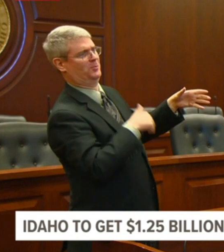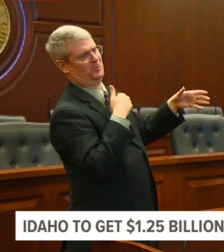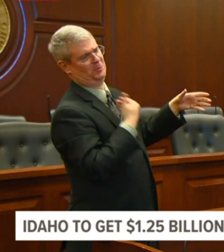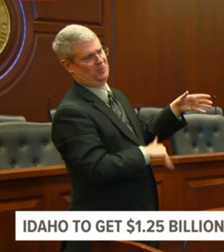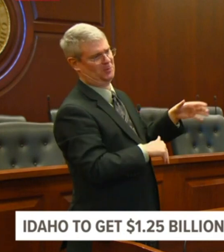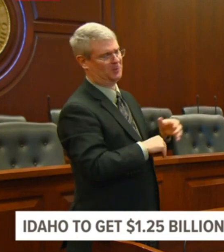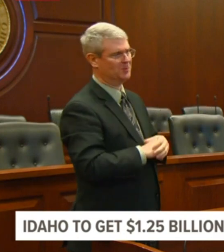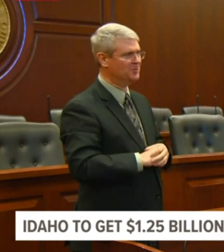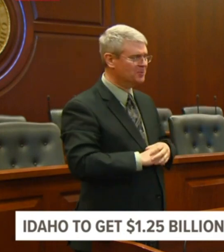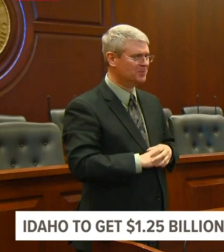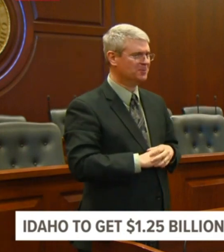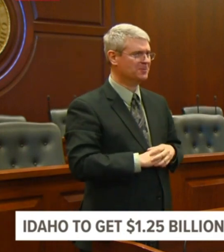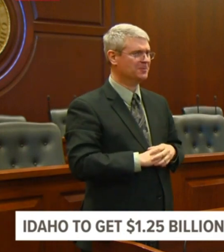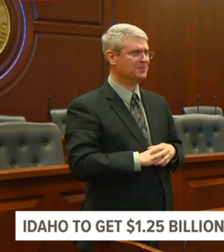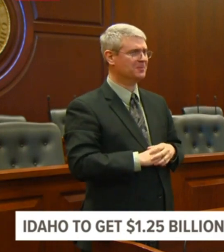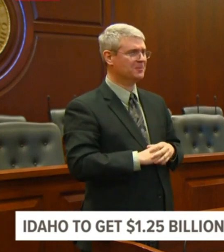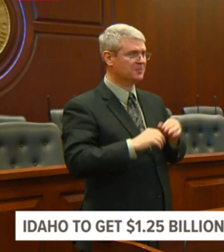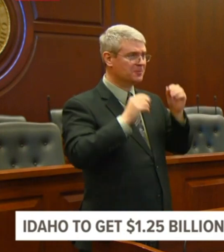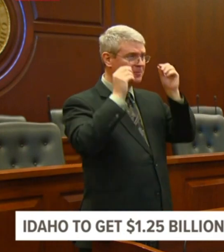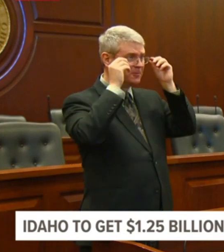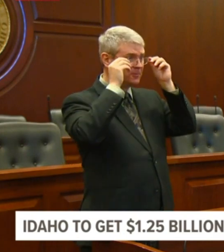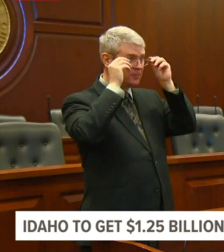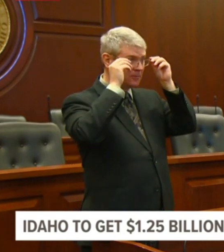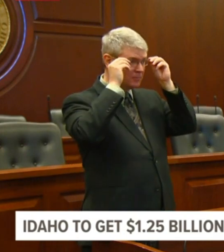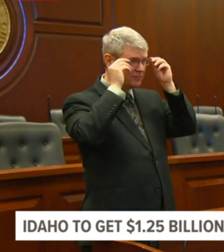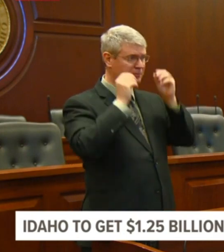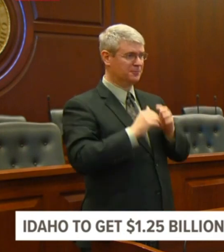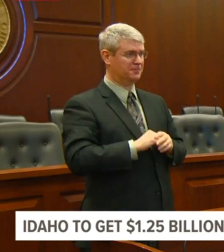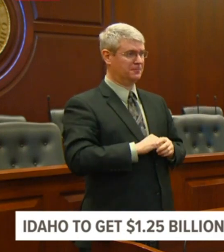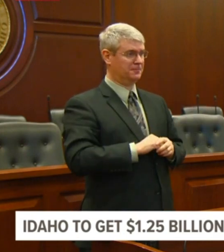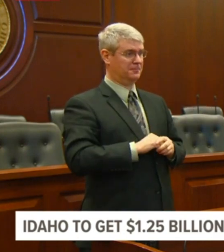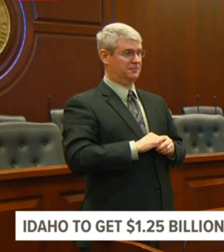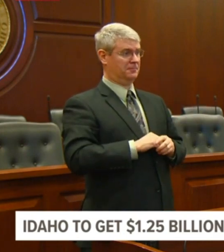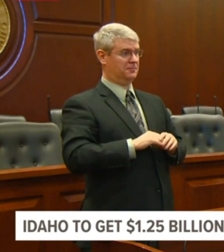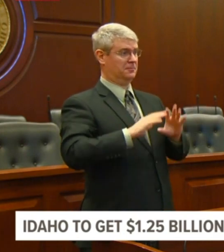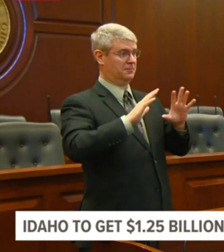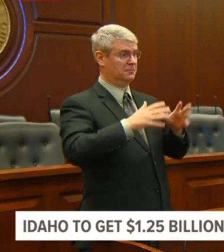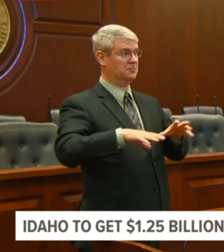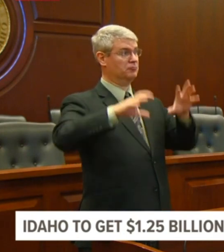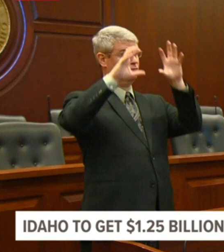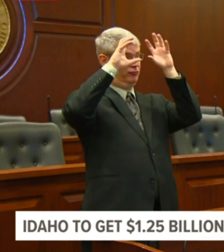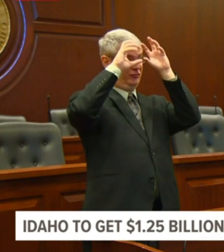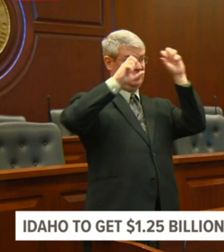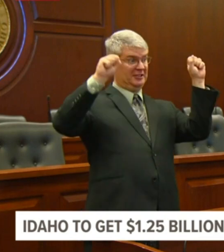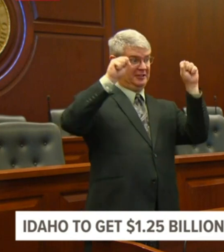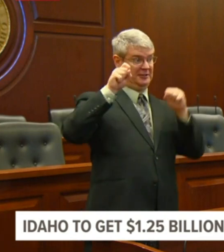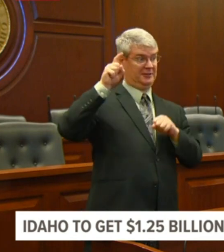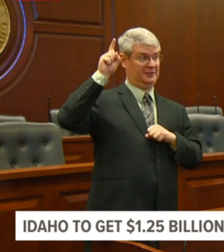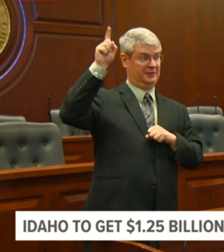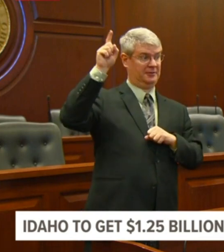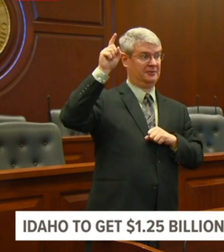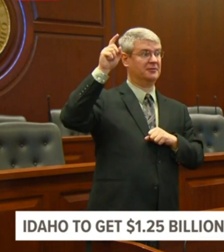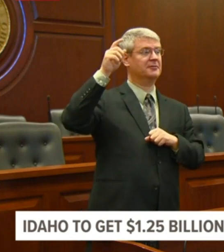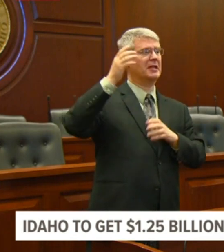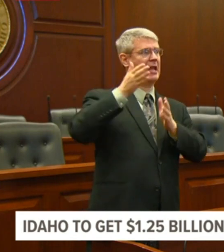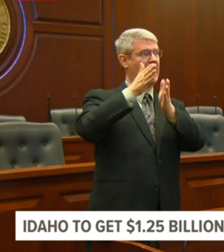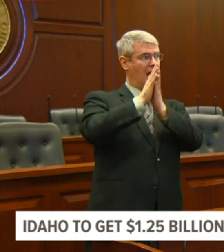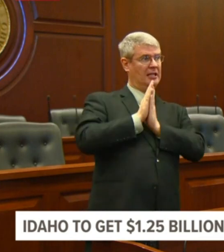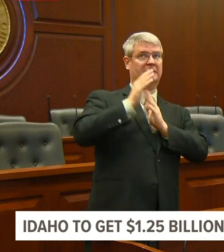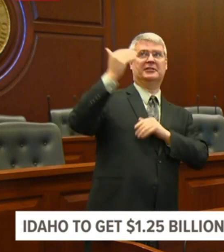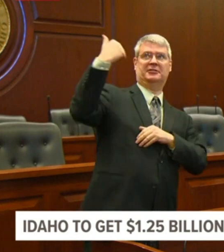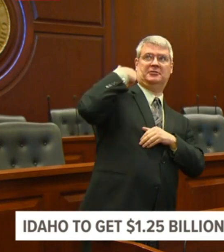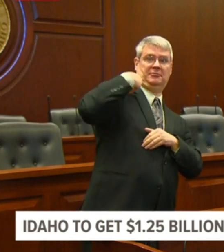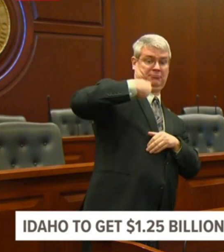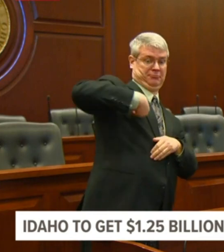House has asked the SBA to be the tip of the spear as we go through this